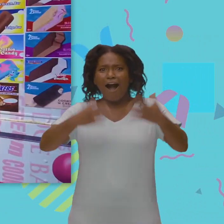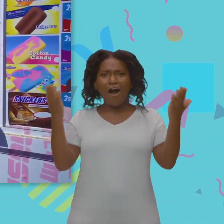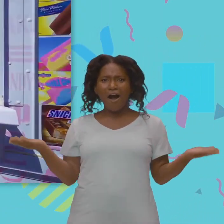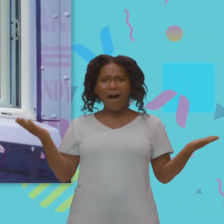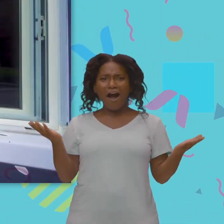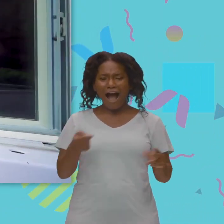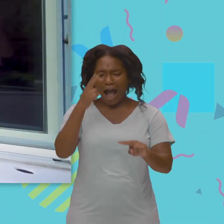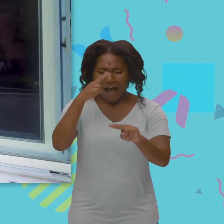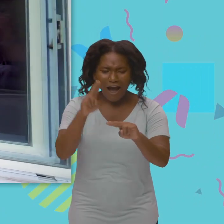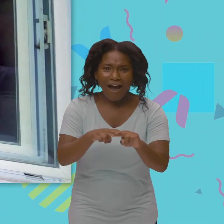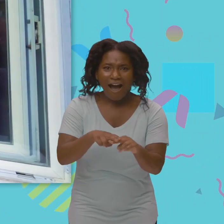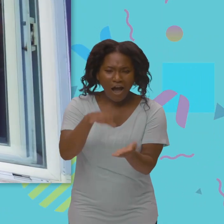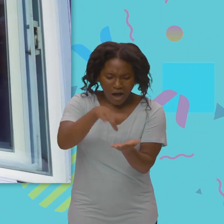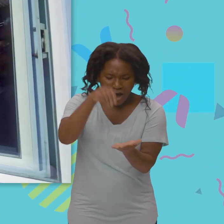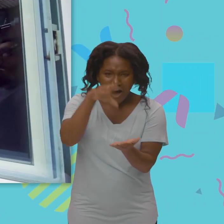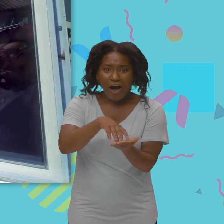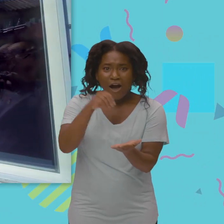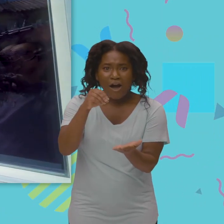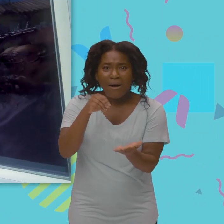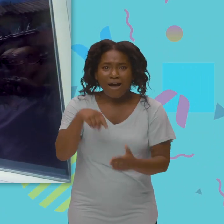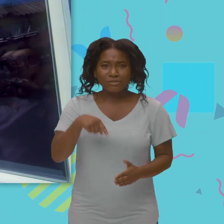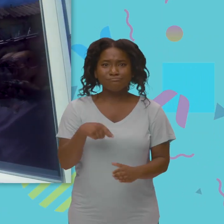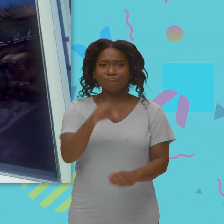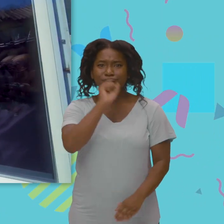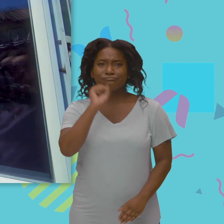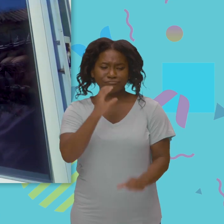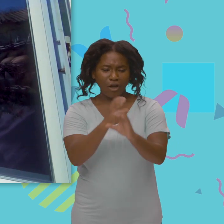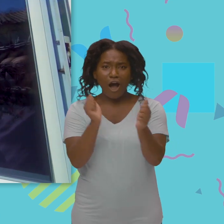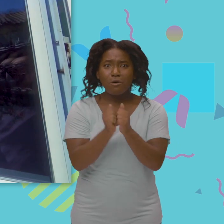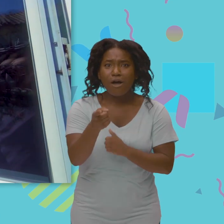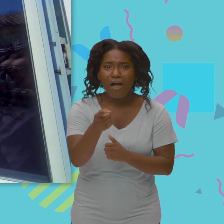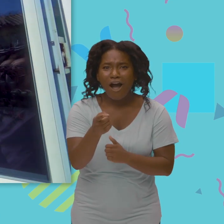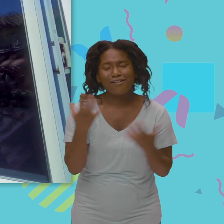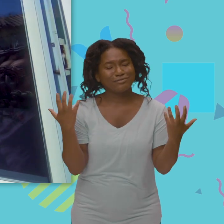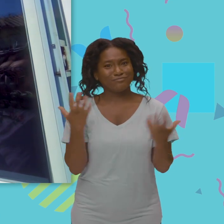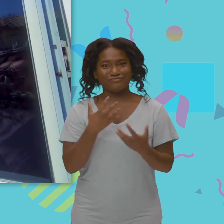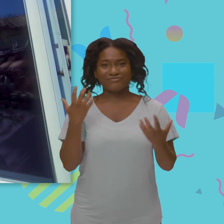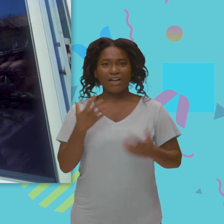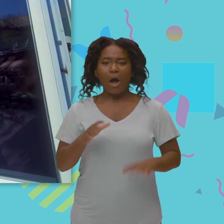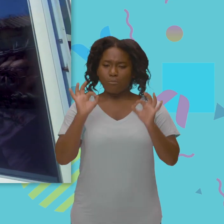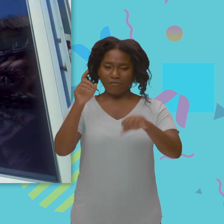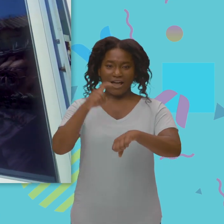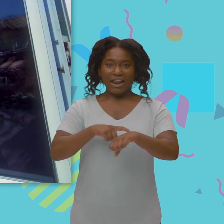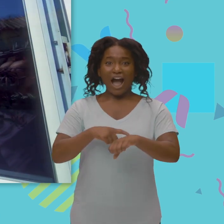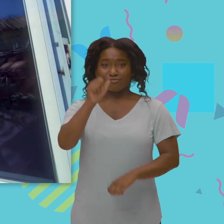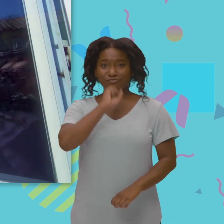That was so much fun learning about this ice cream truck with you. Well, this is the perfect time for the Funny Fun